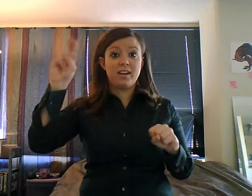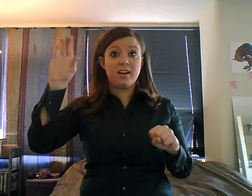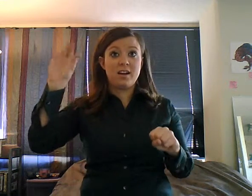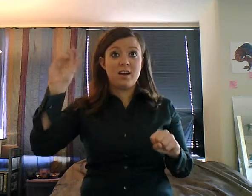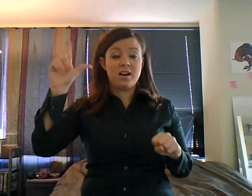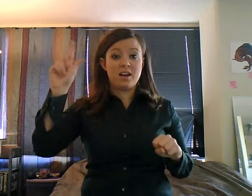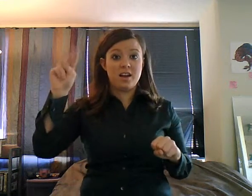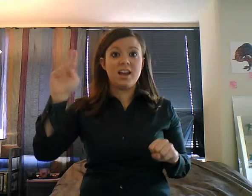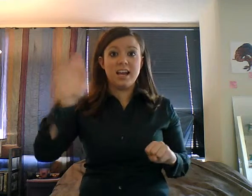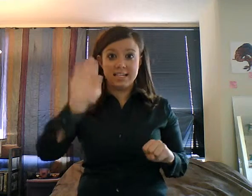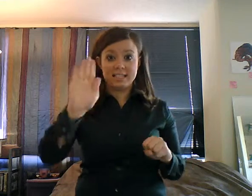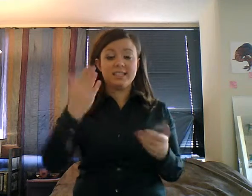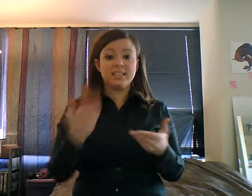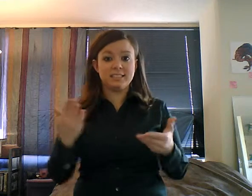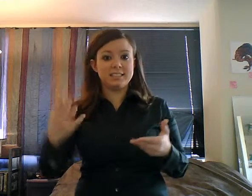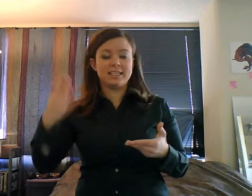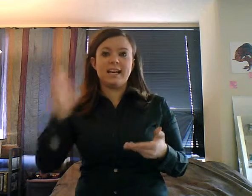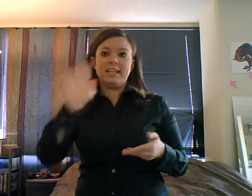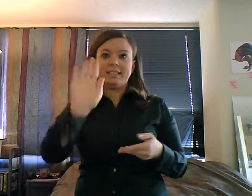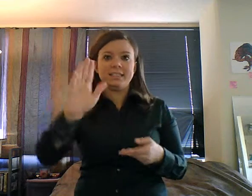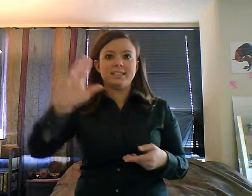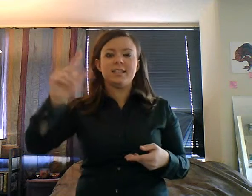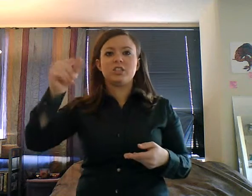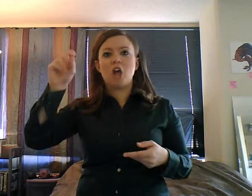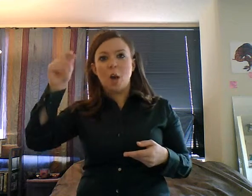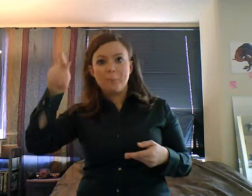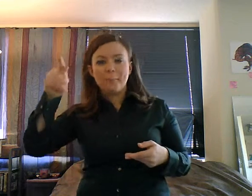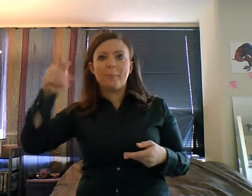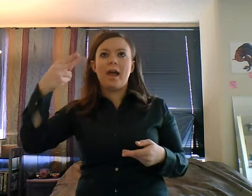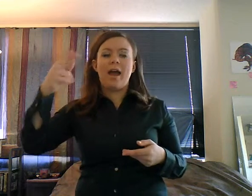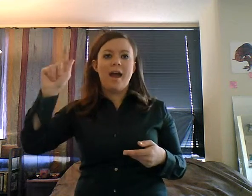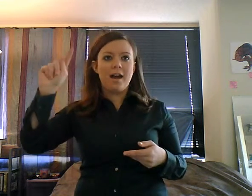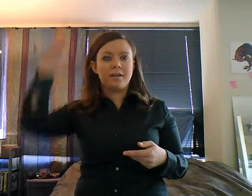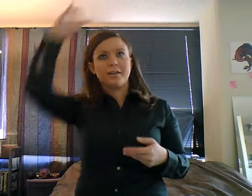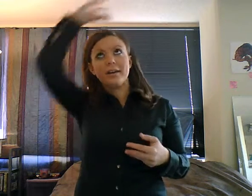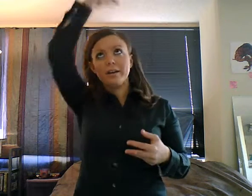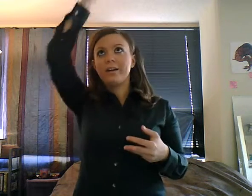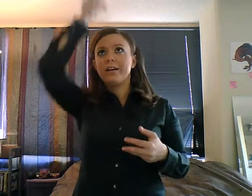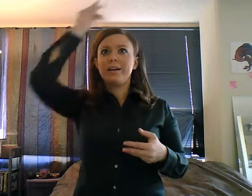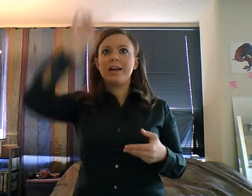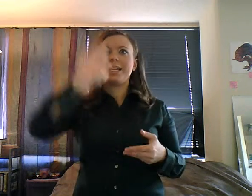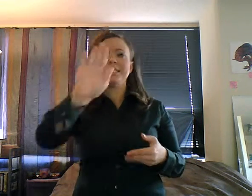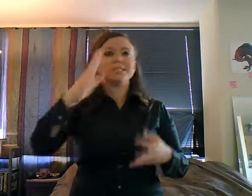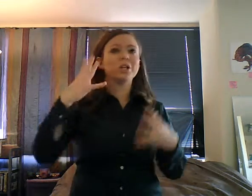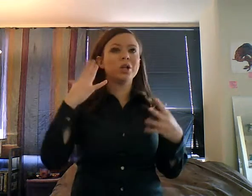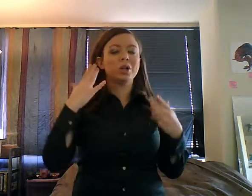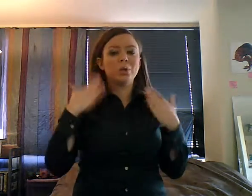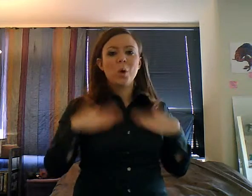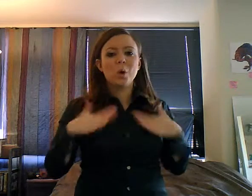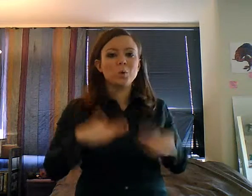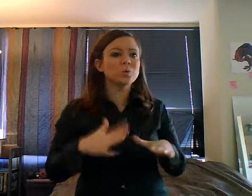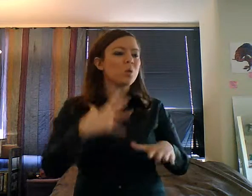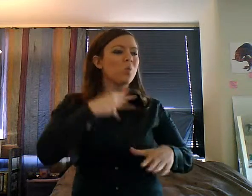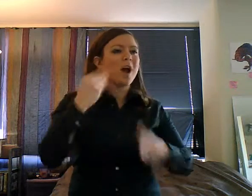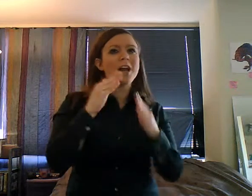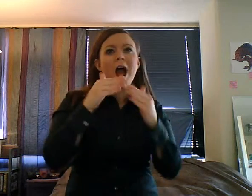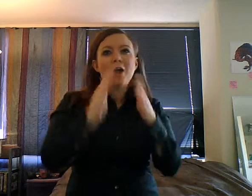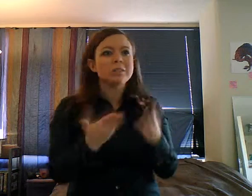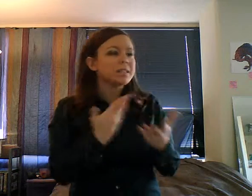some stuff from the White House when he was there, also some of Mary Todd's clothes. It was really interesting. We saw like a